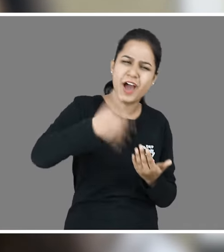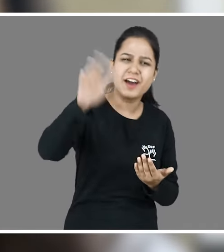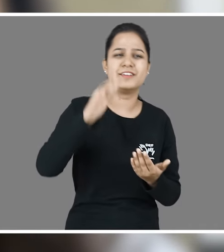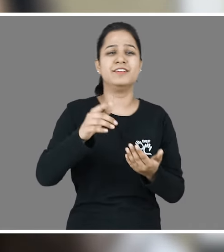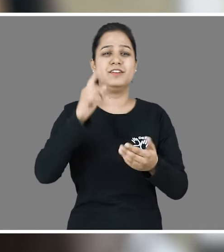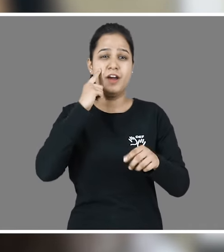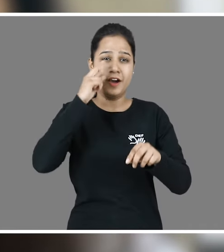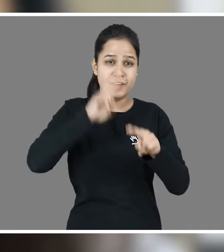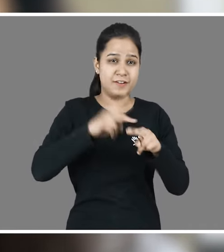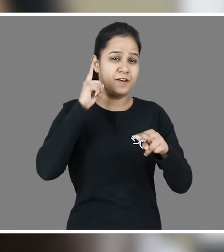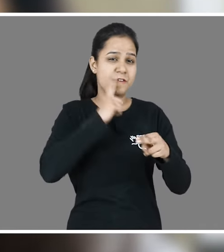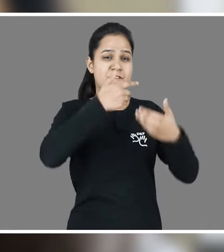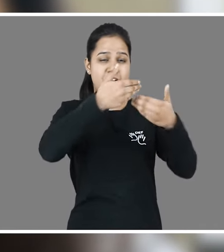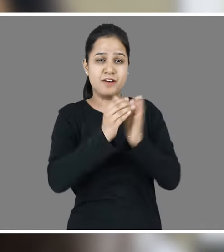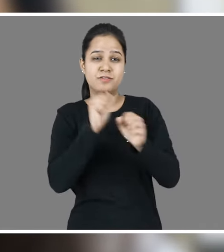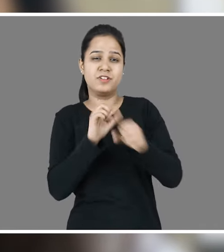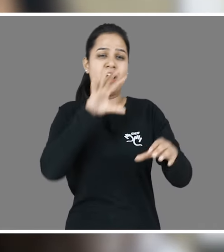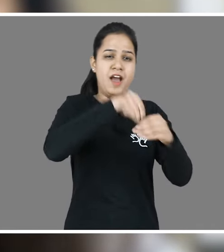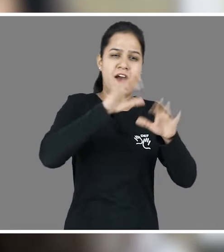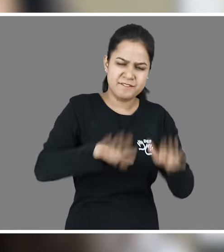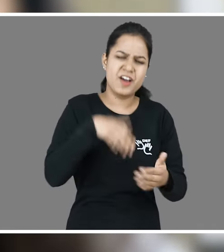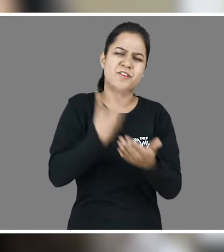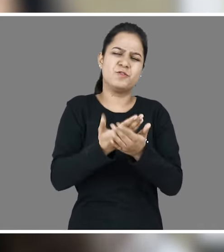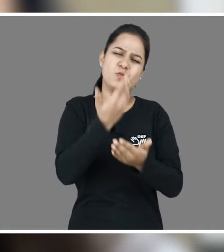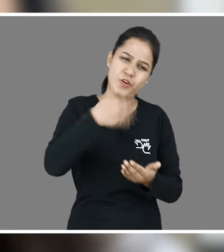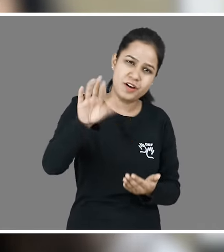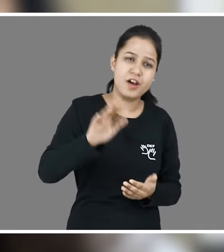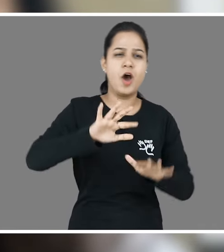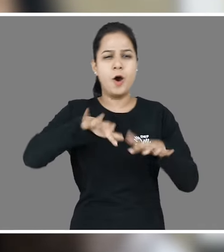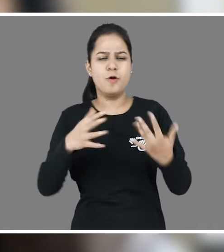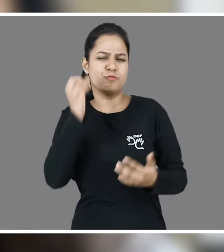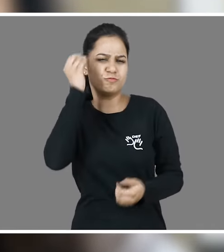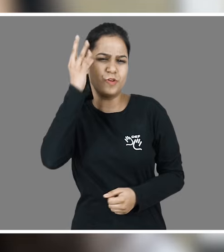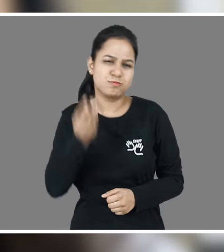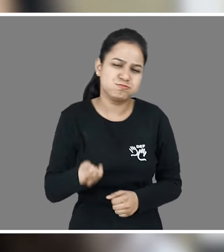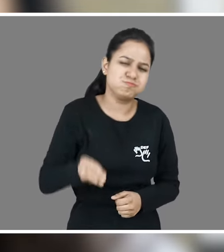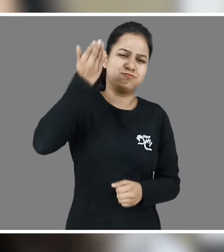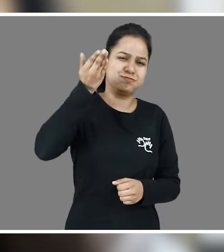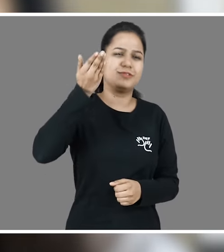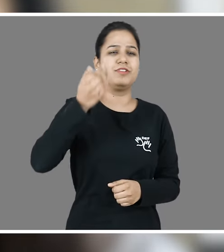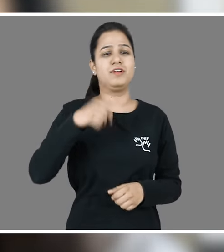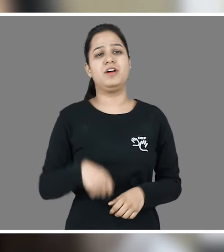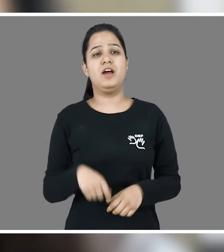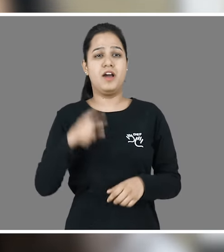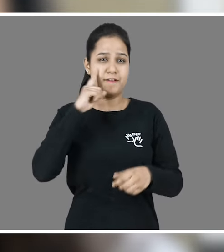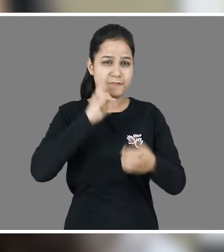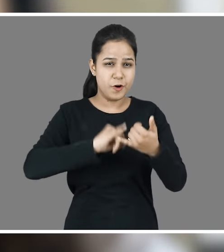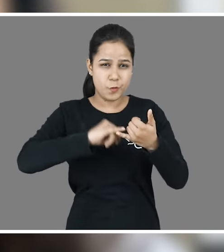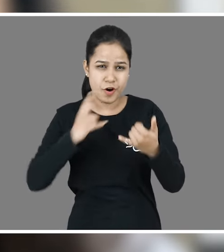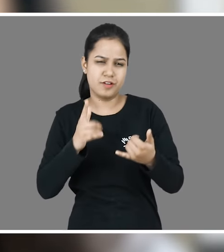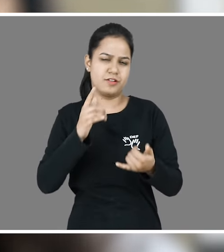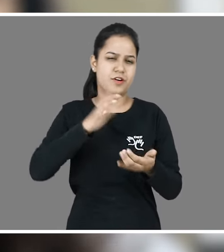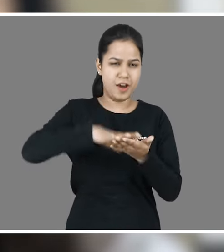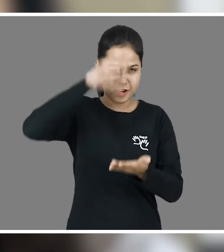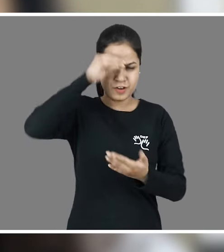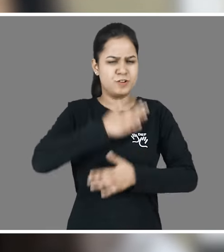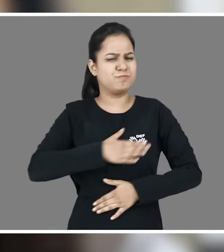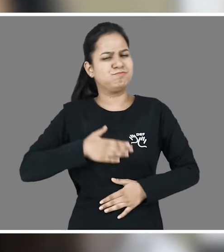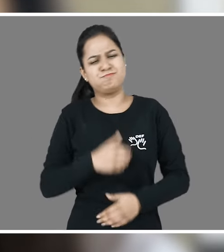I would urge everybody to go and learn this language. It's really fun. It's so intuitive and it does not feel like you're learning